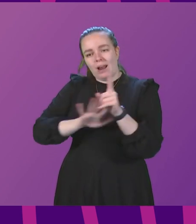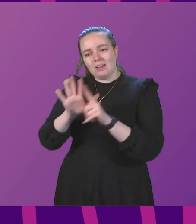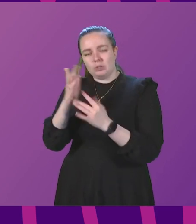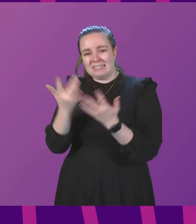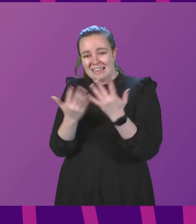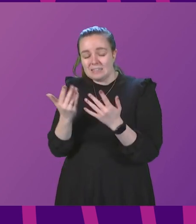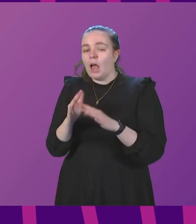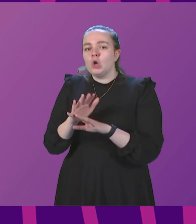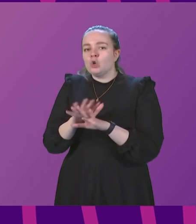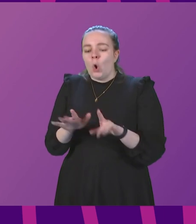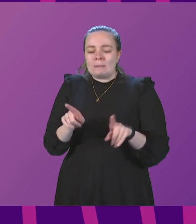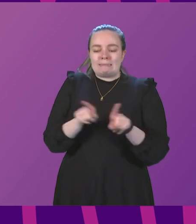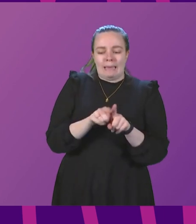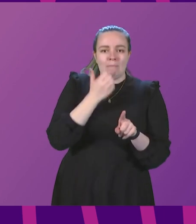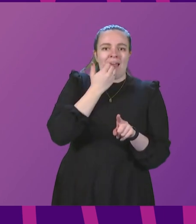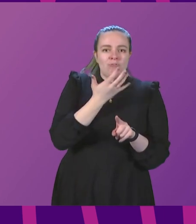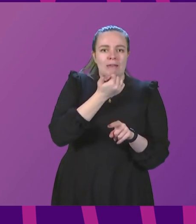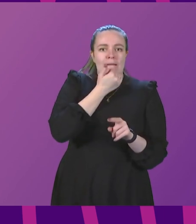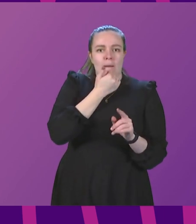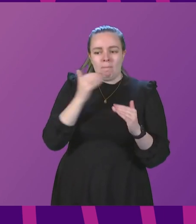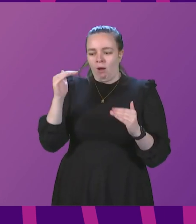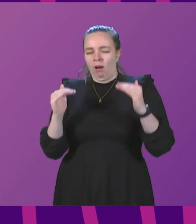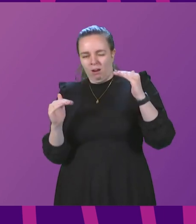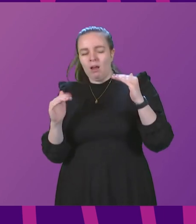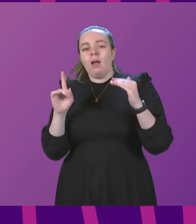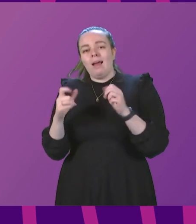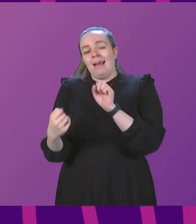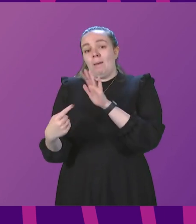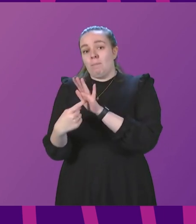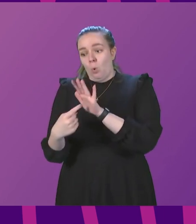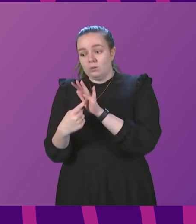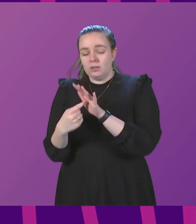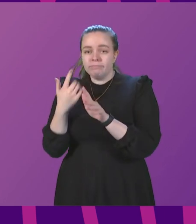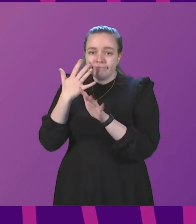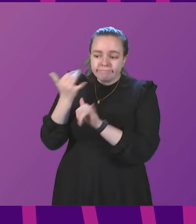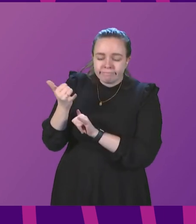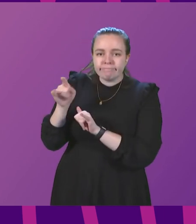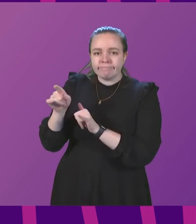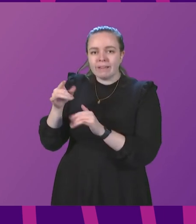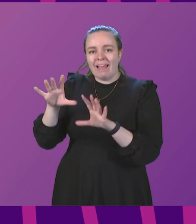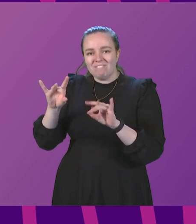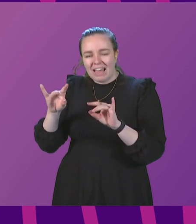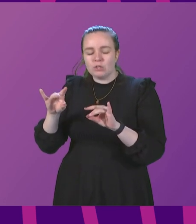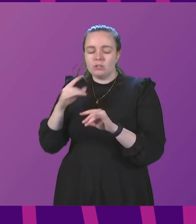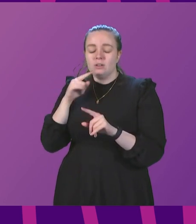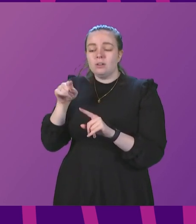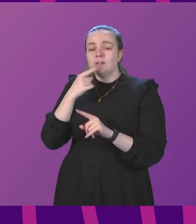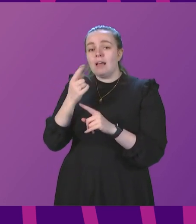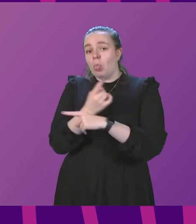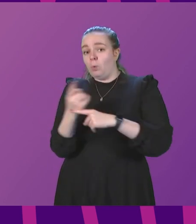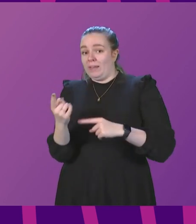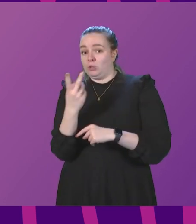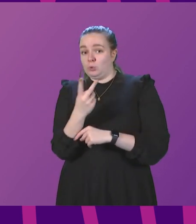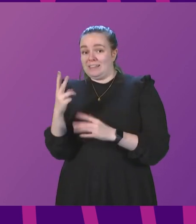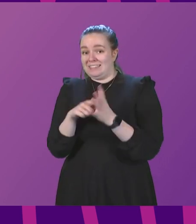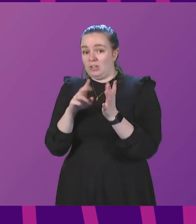not as up-to-date as the daily case numbers, is another important measure of infection levels. It shows that in the week to 22nd January,